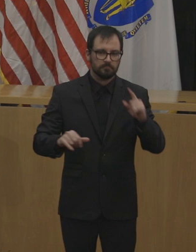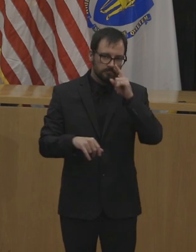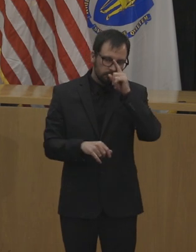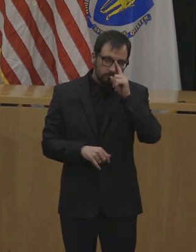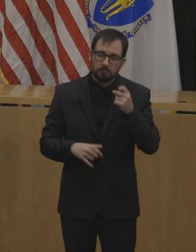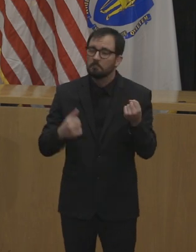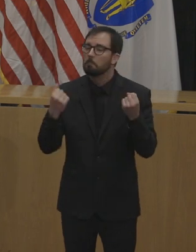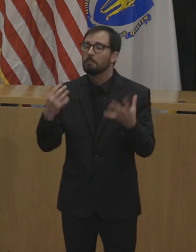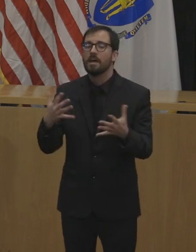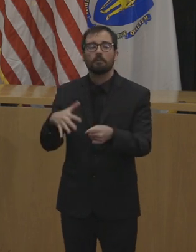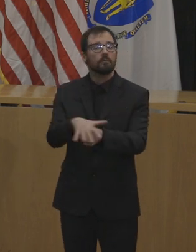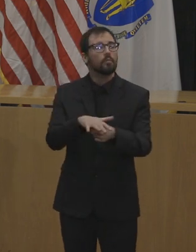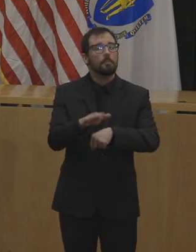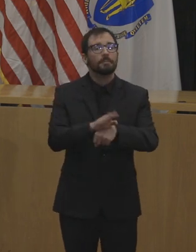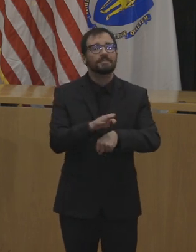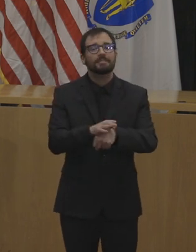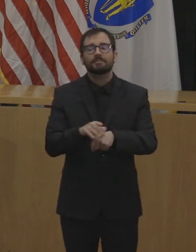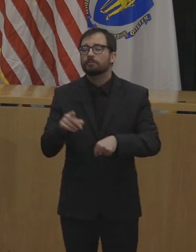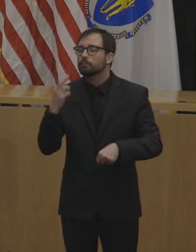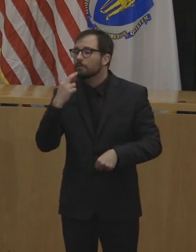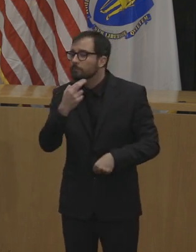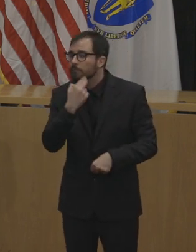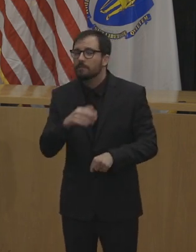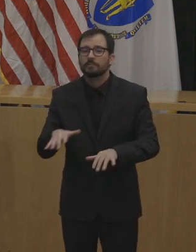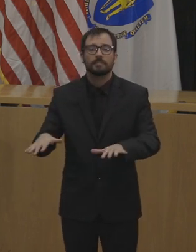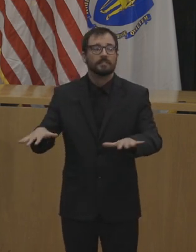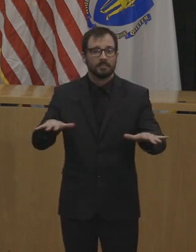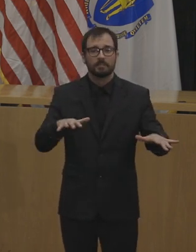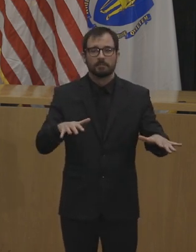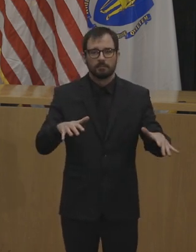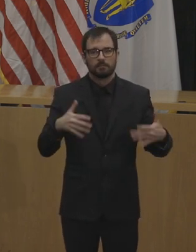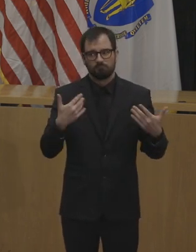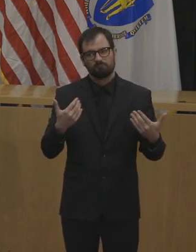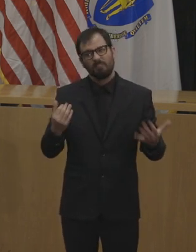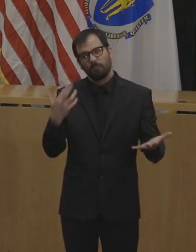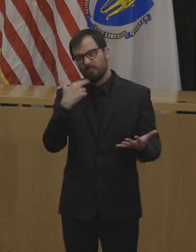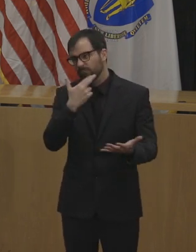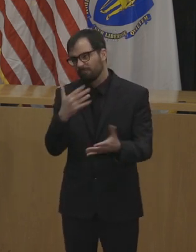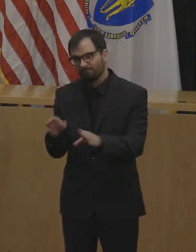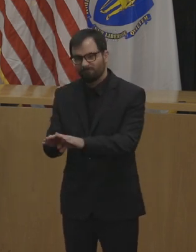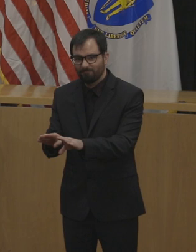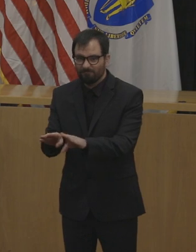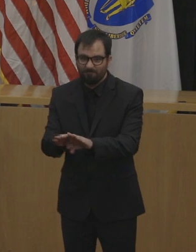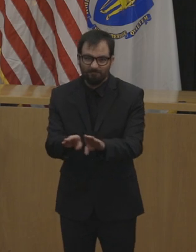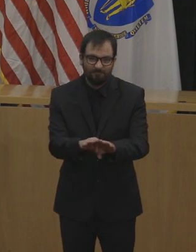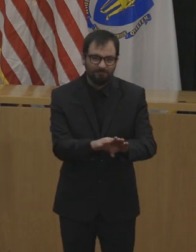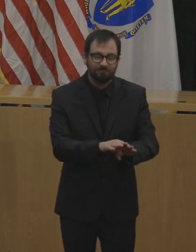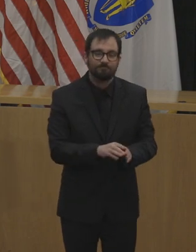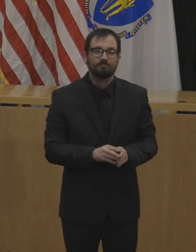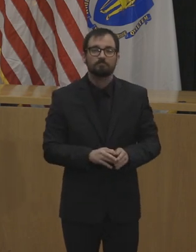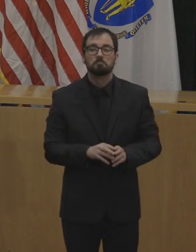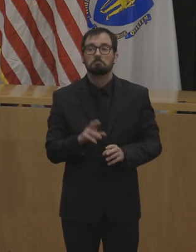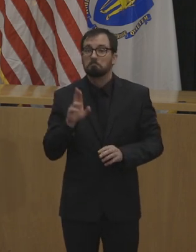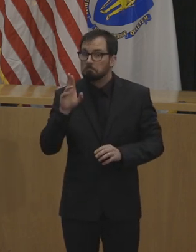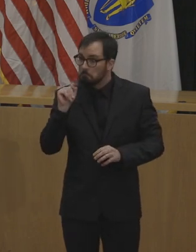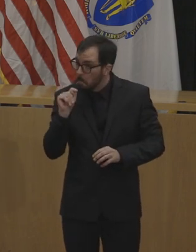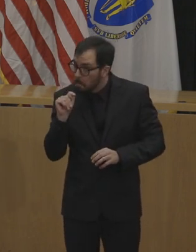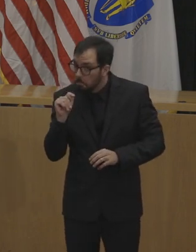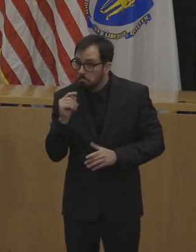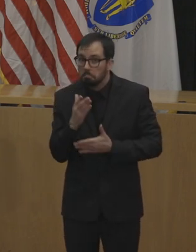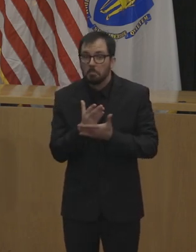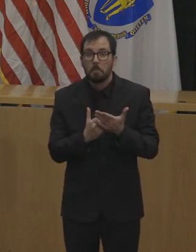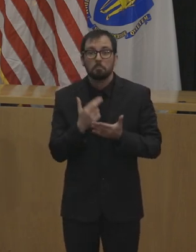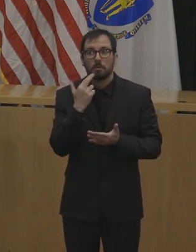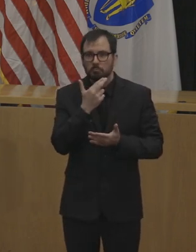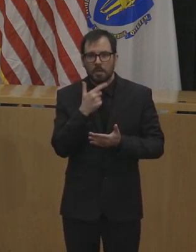all enjoy have had to shut their business. But those that have converted their business to takeout